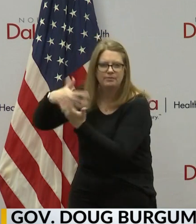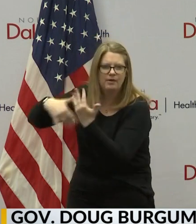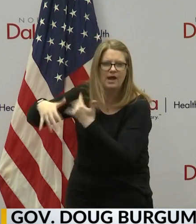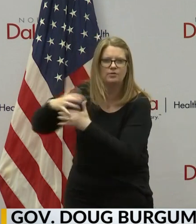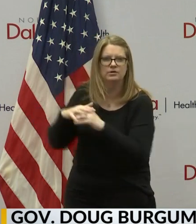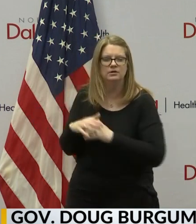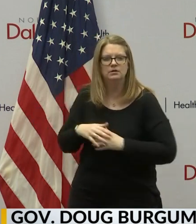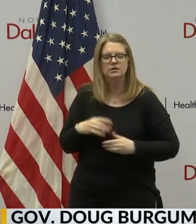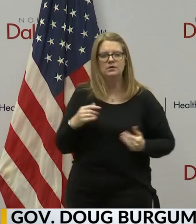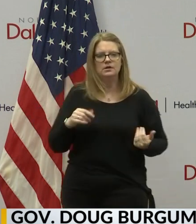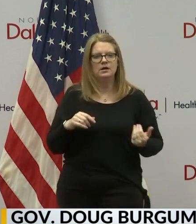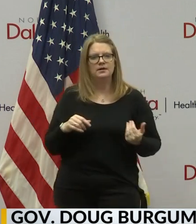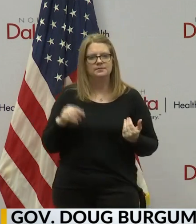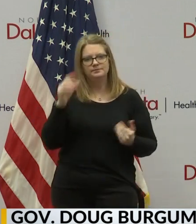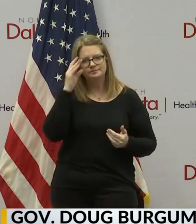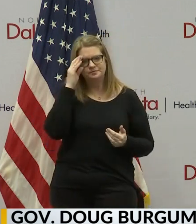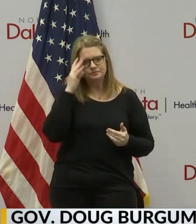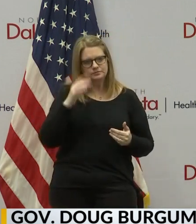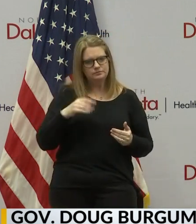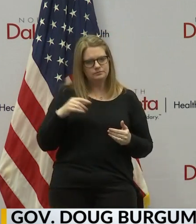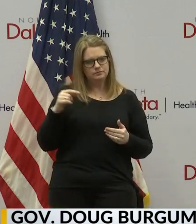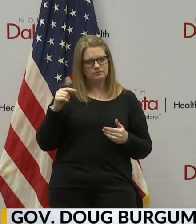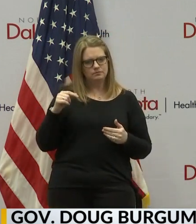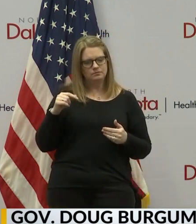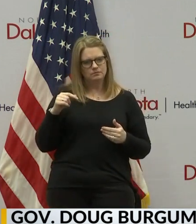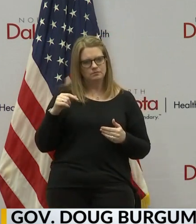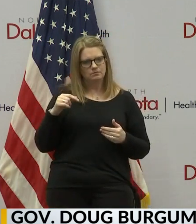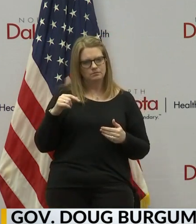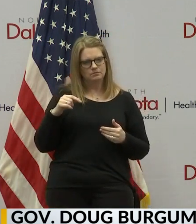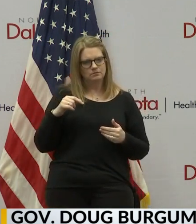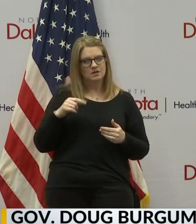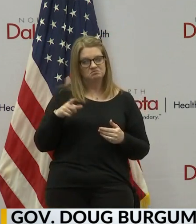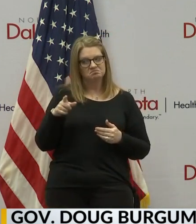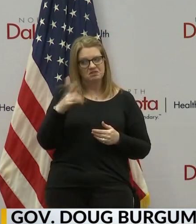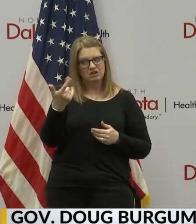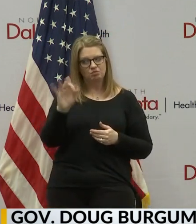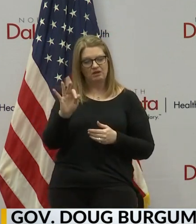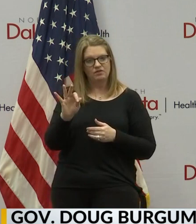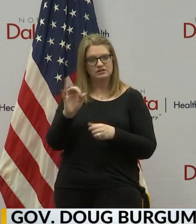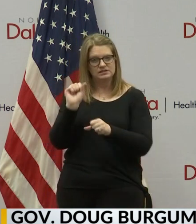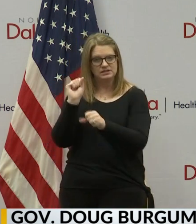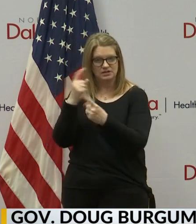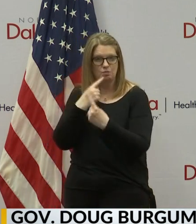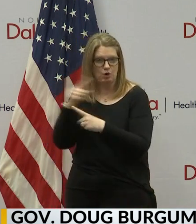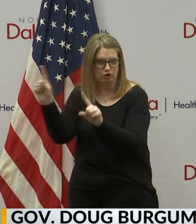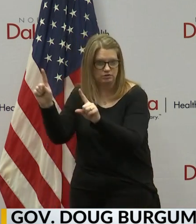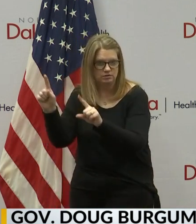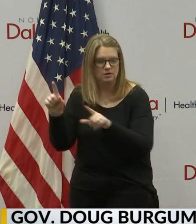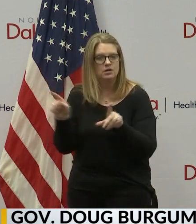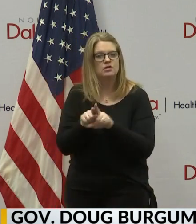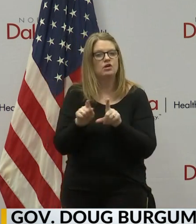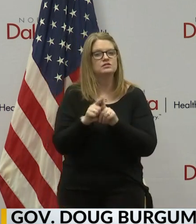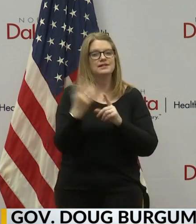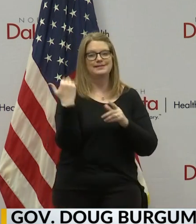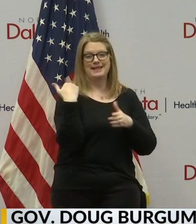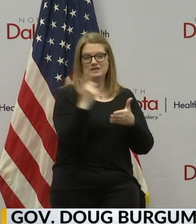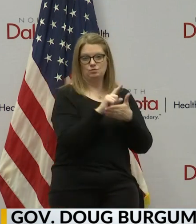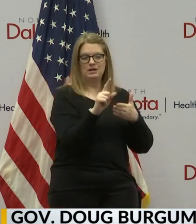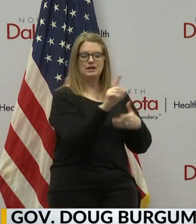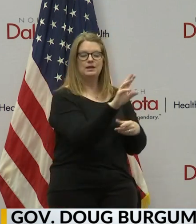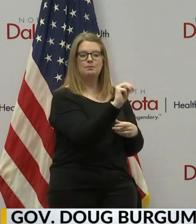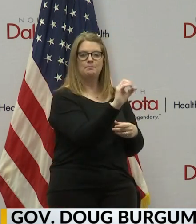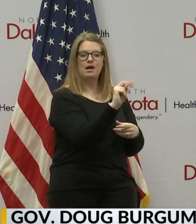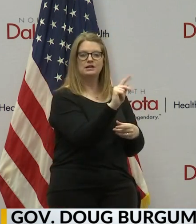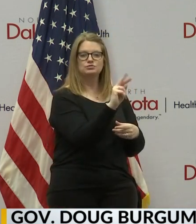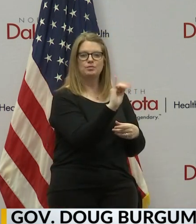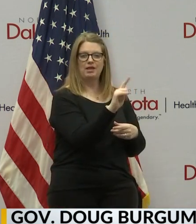This process worked as designed in Grand Forks. It also worked last week in Montreal County when we went into